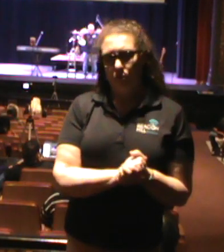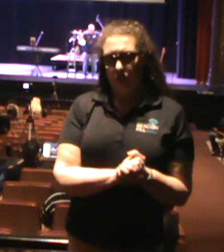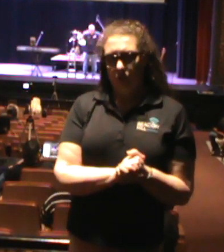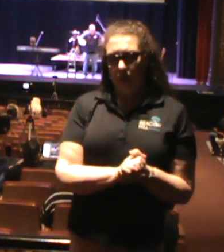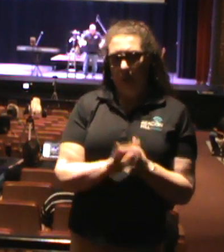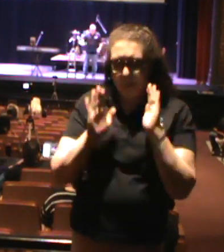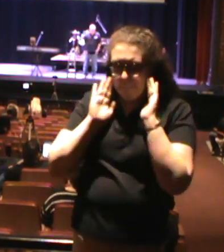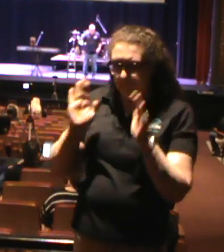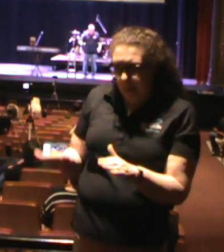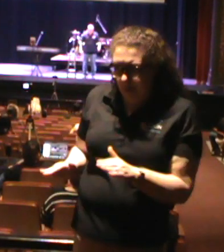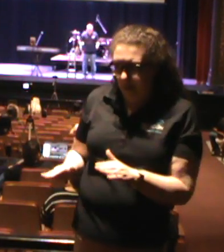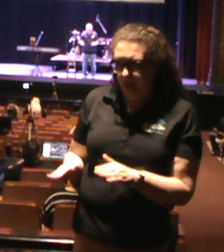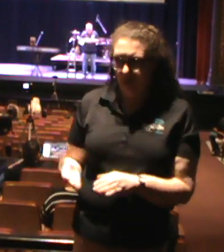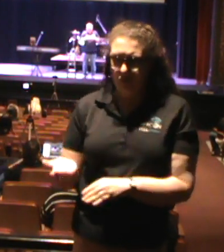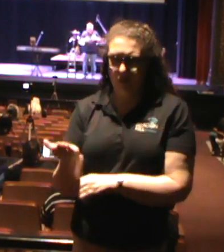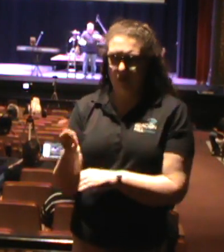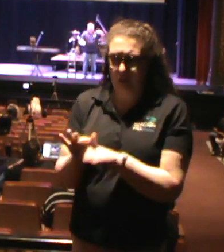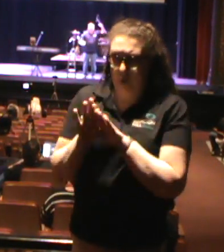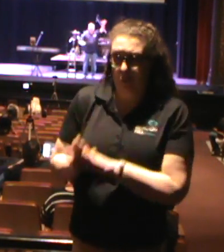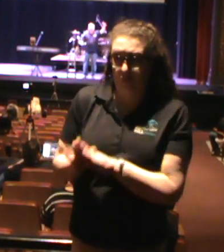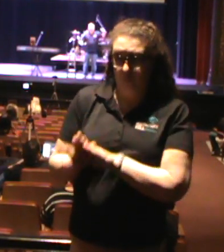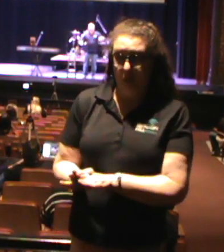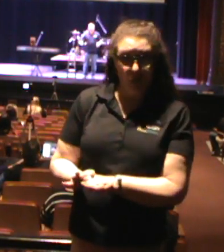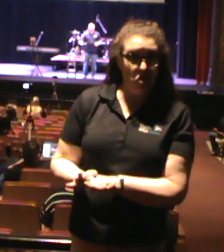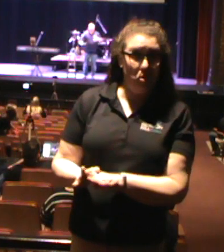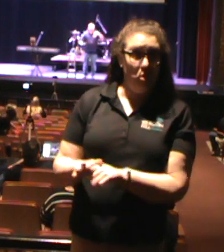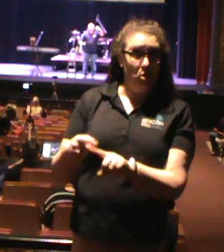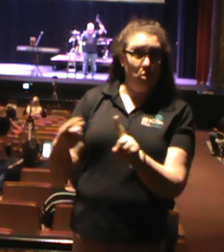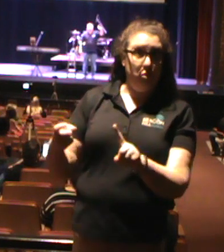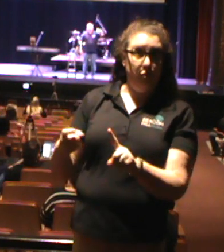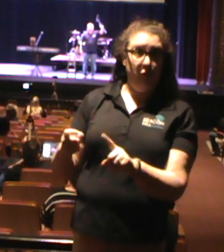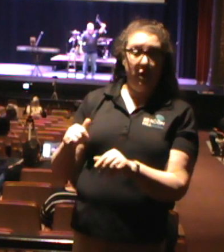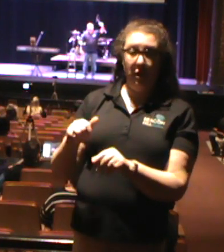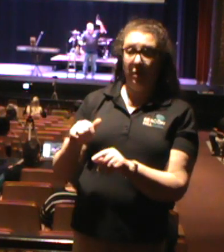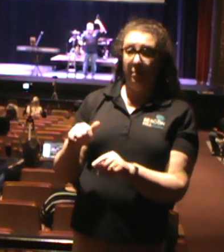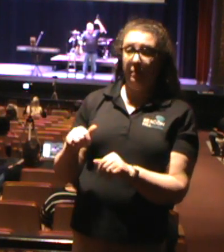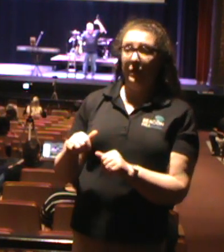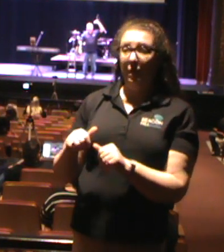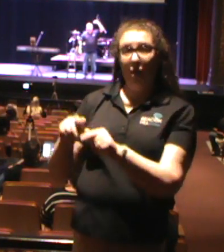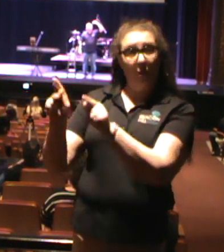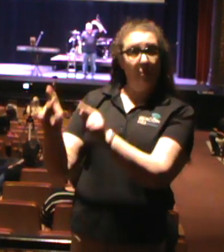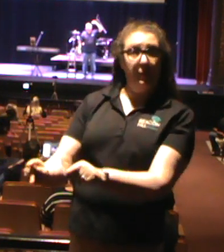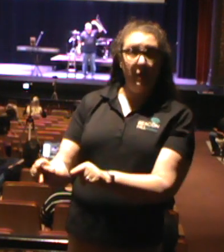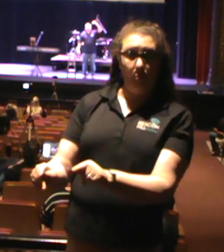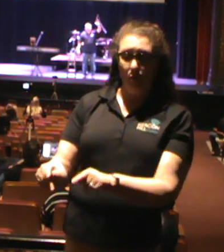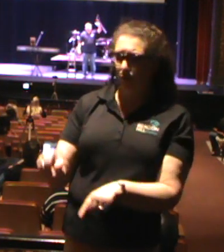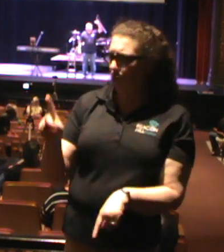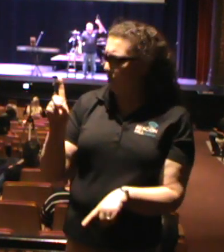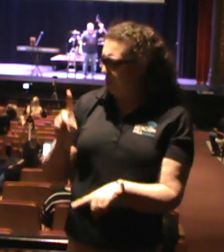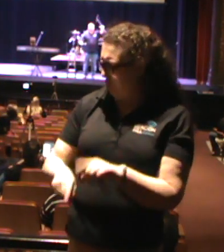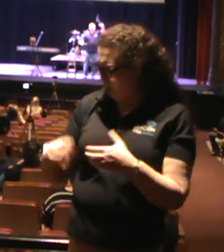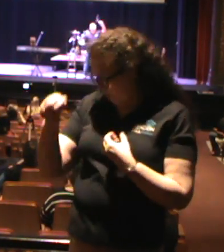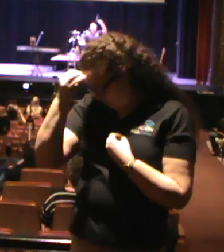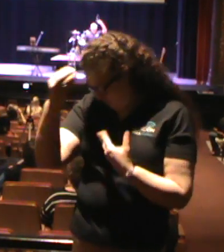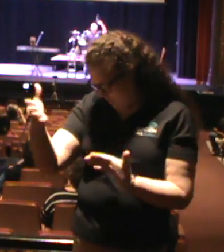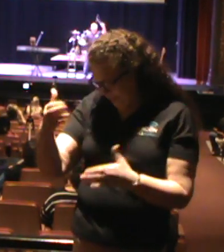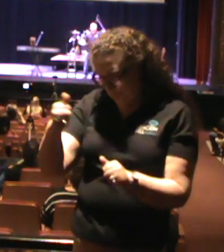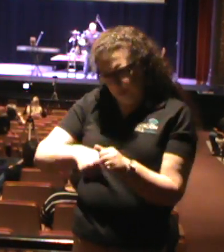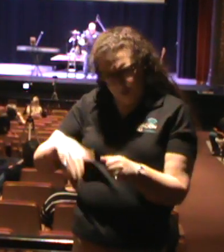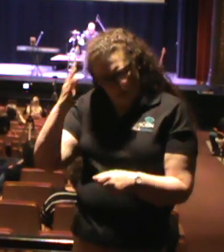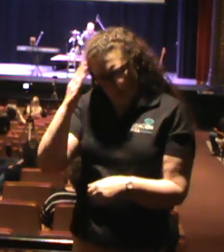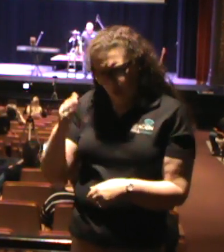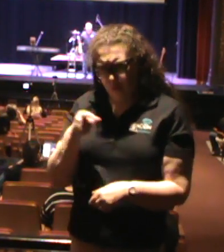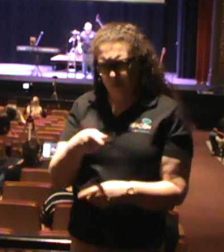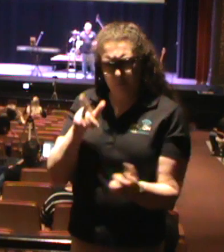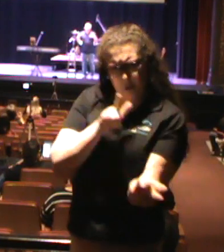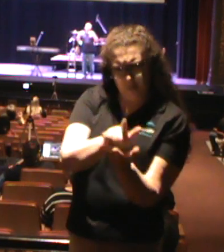down to peer pressure and to sit there and say that Caesar is Lord. They could not do that. Even it meant that they would be mocked, ridiculed, and